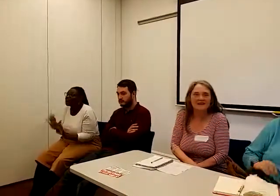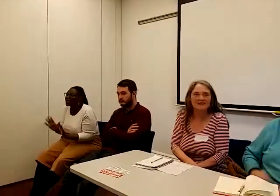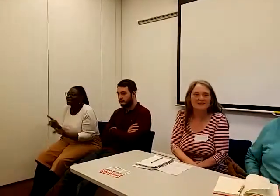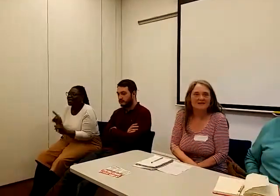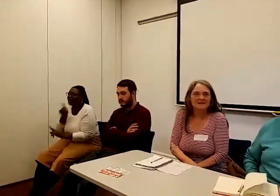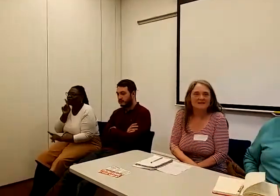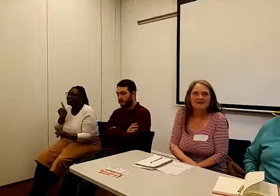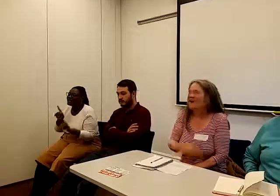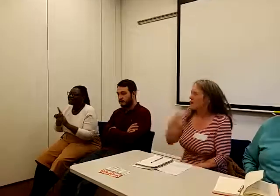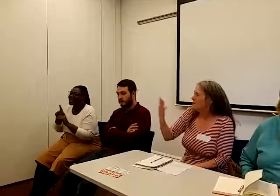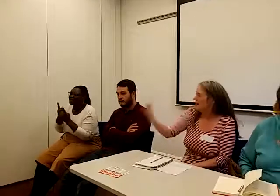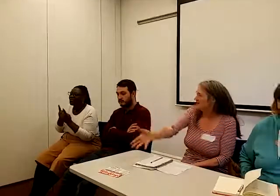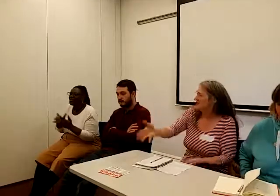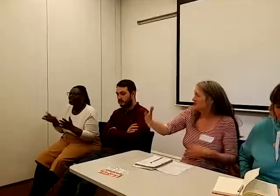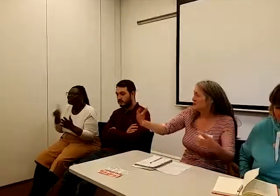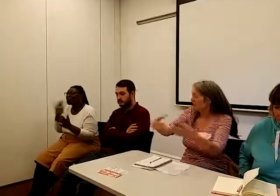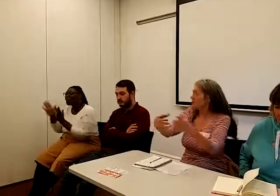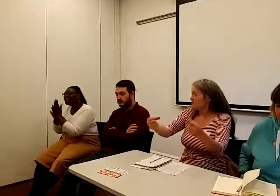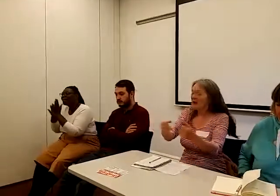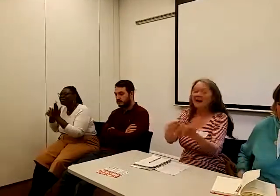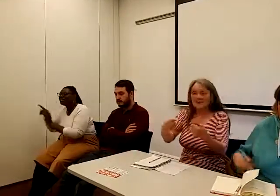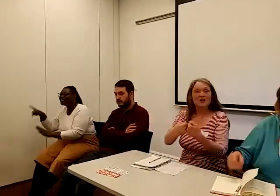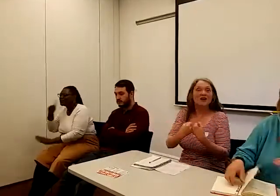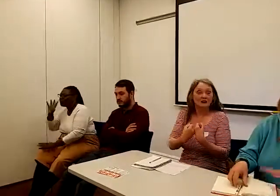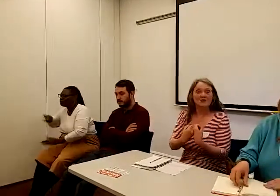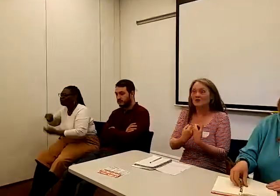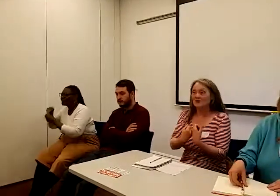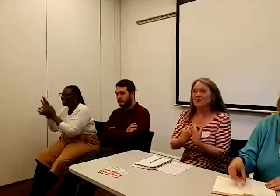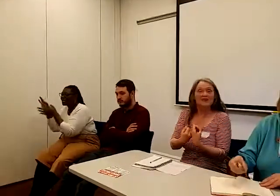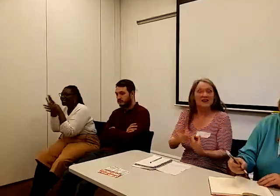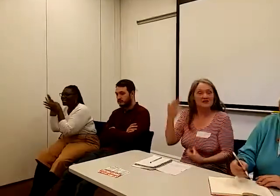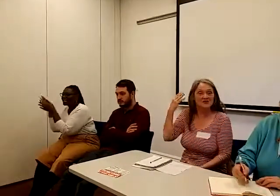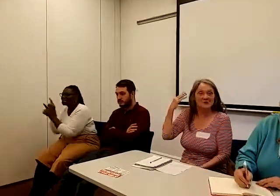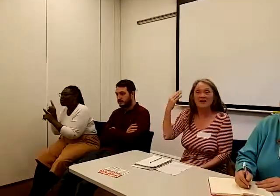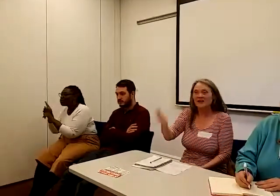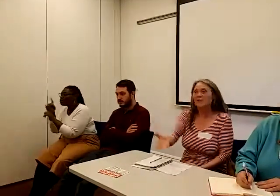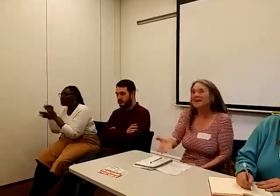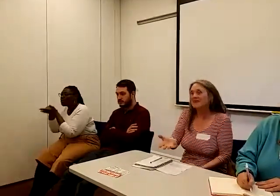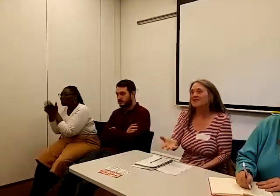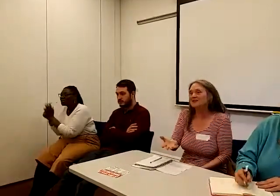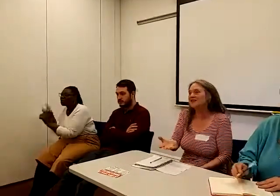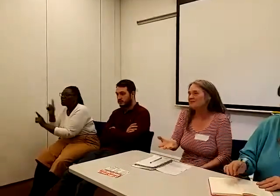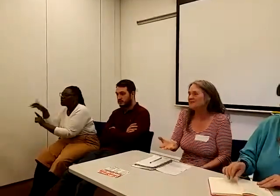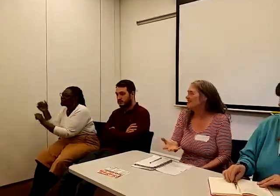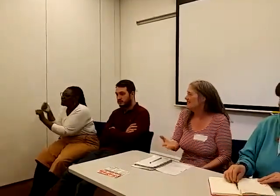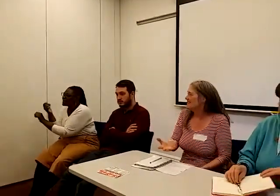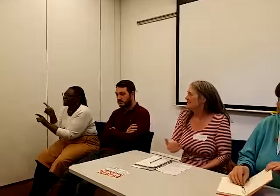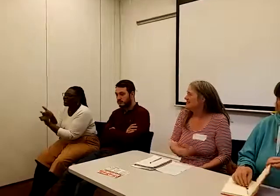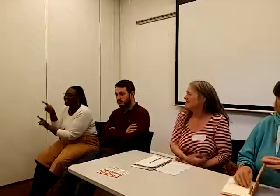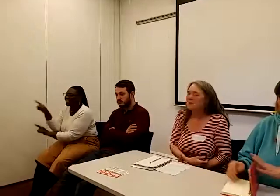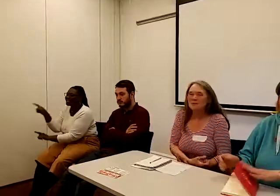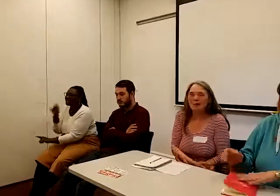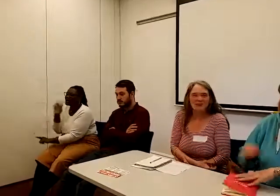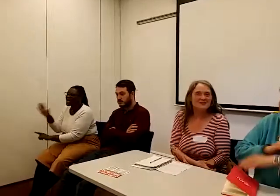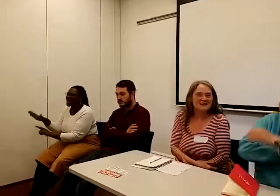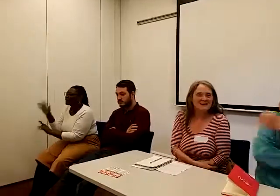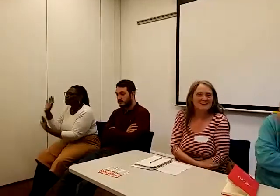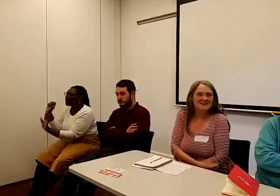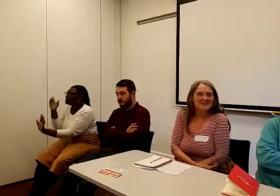say, no, in Manchester we're going to create an alliance of organisations and we're going to make this so embarrassing that